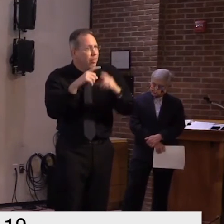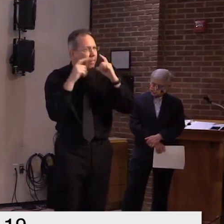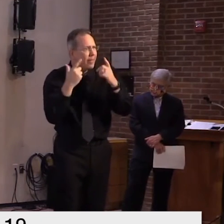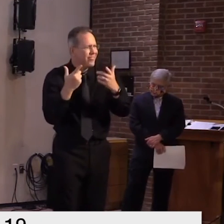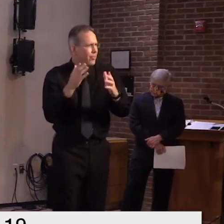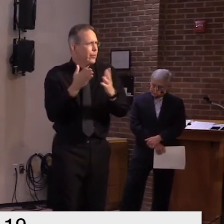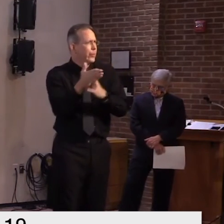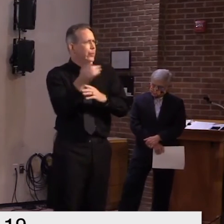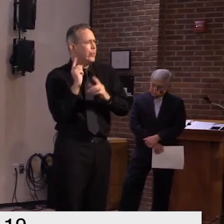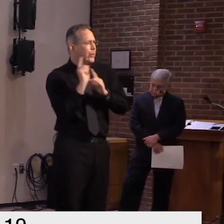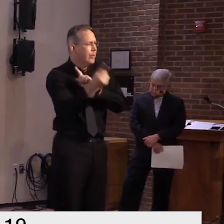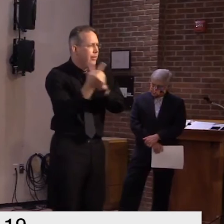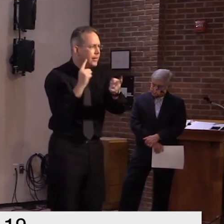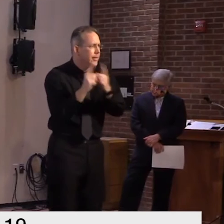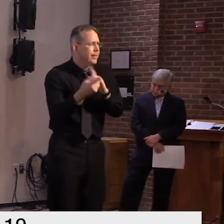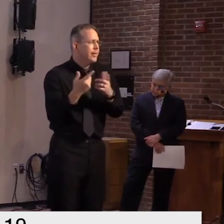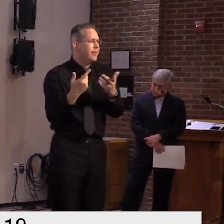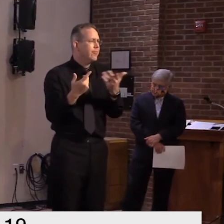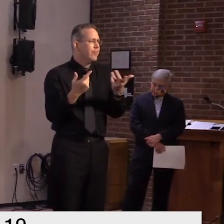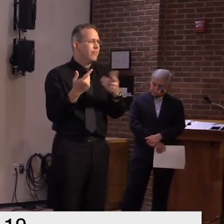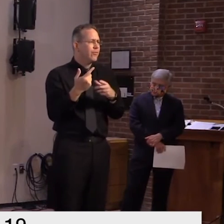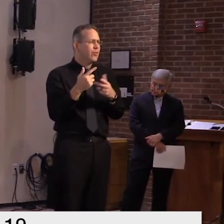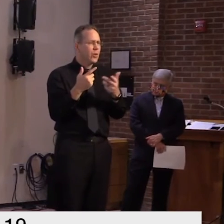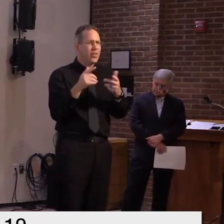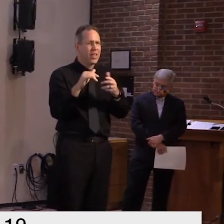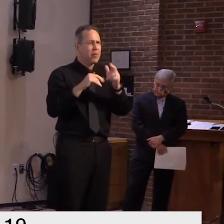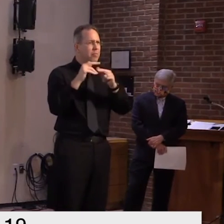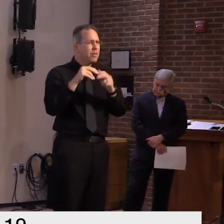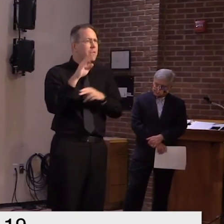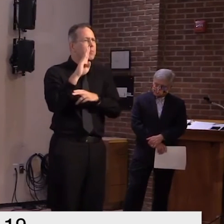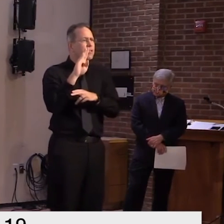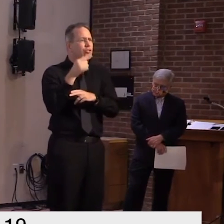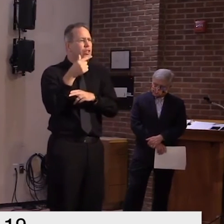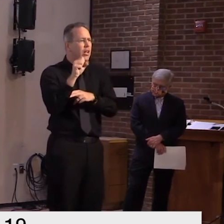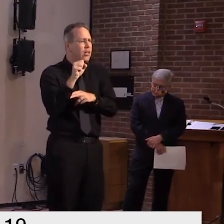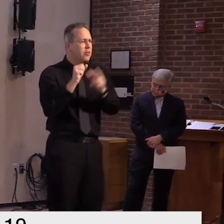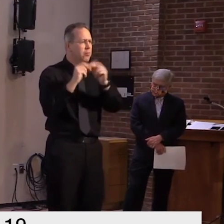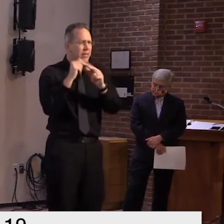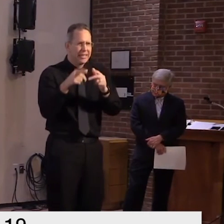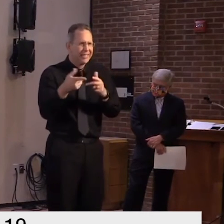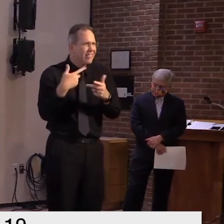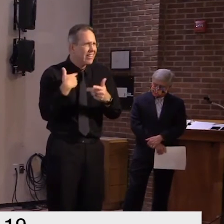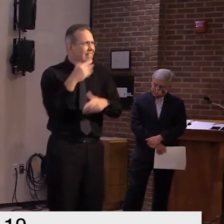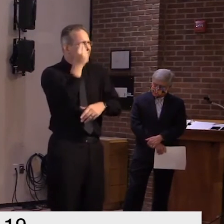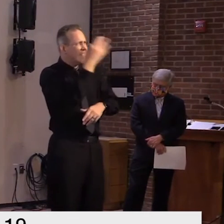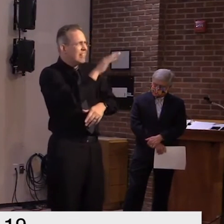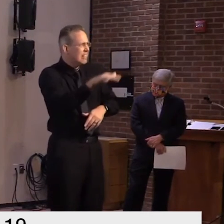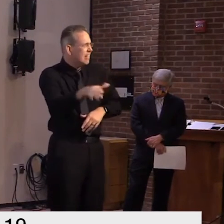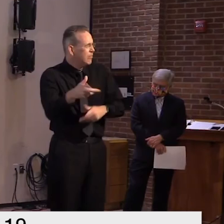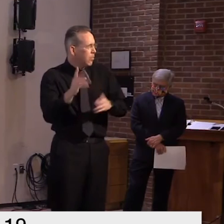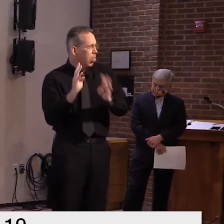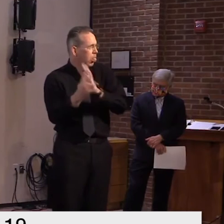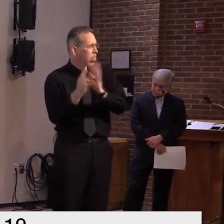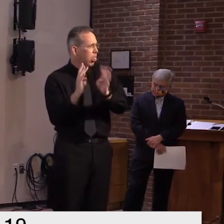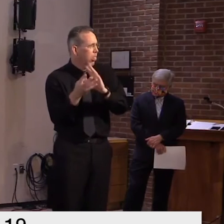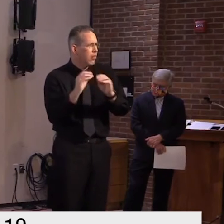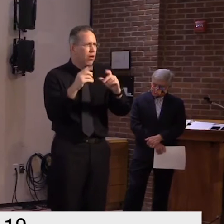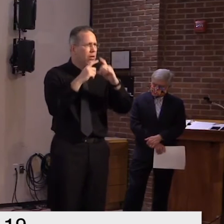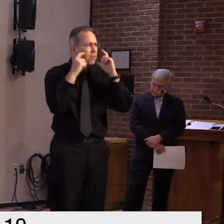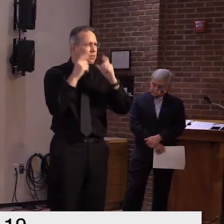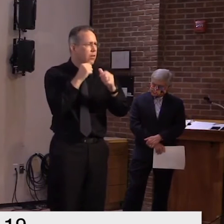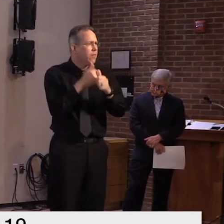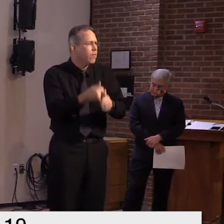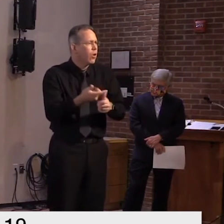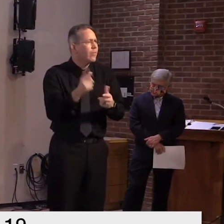traffic around the building uh instead of through the building so we're looking at that but in terms of um